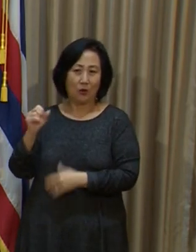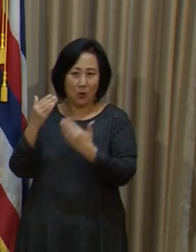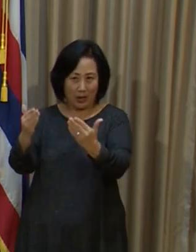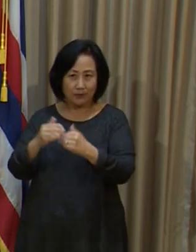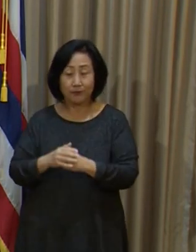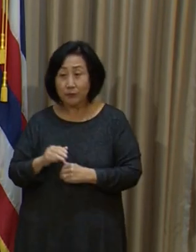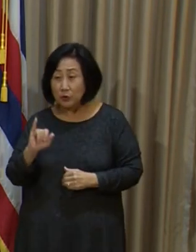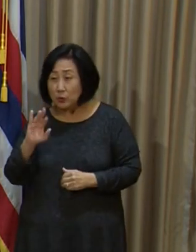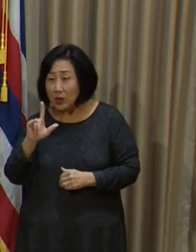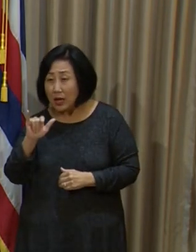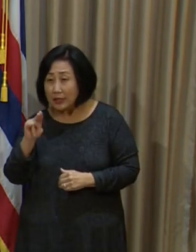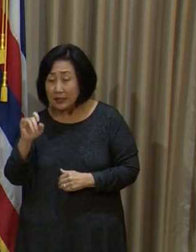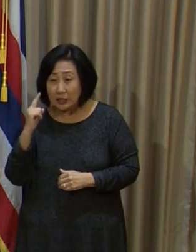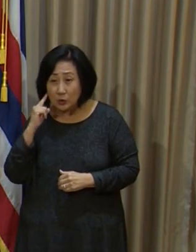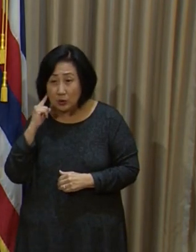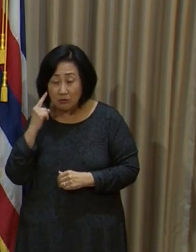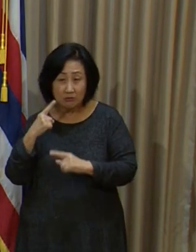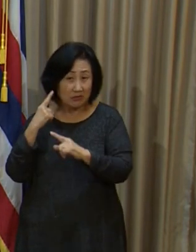Jolani, can you unmute?